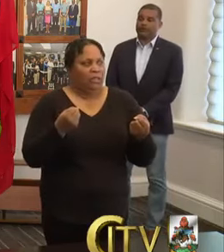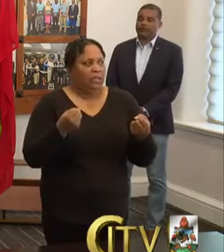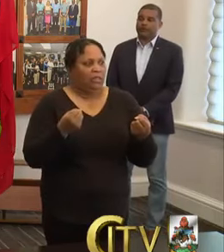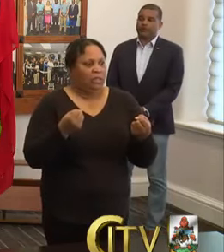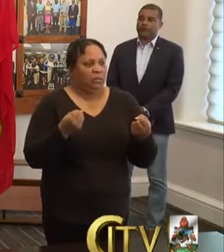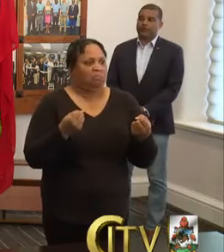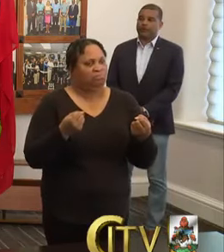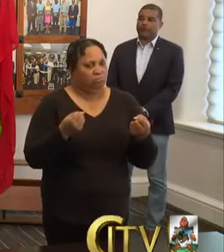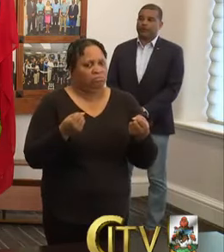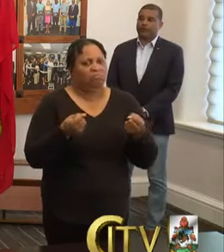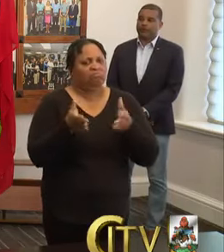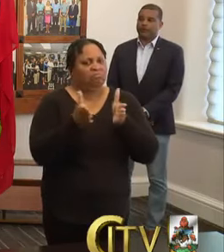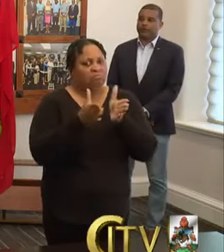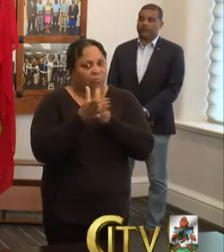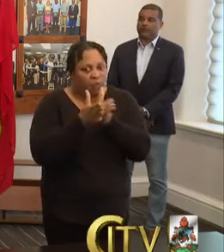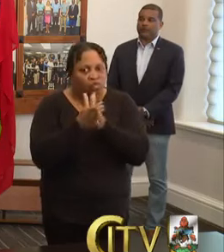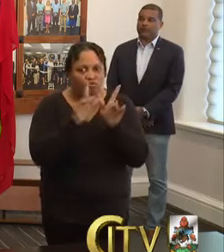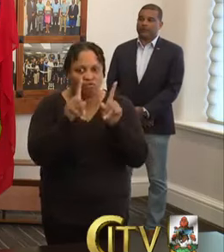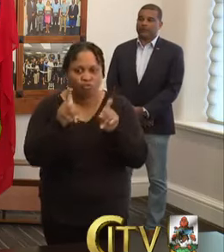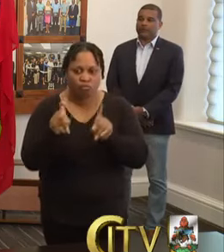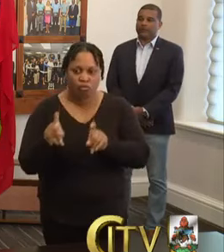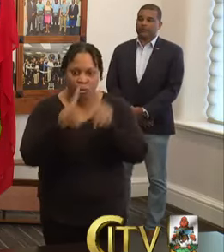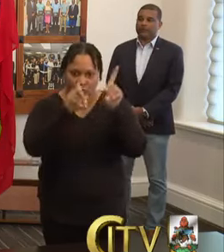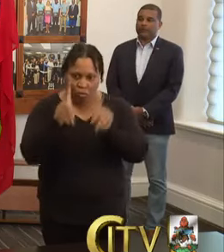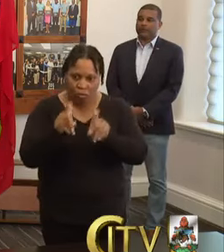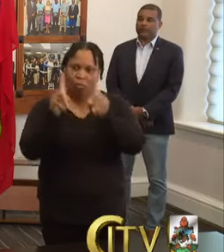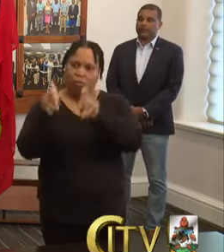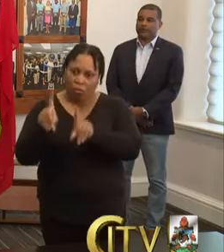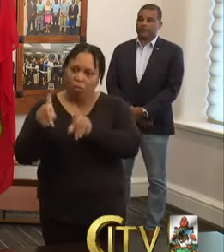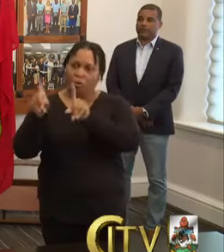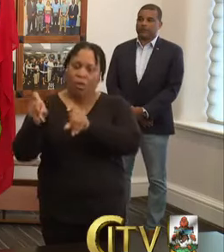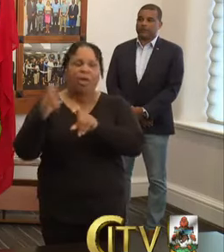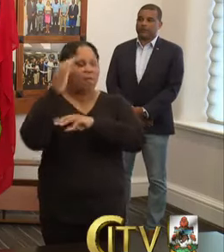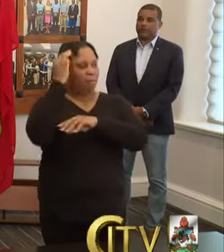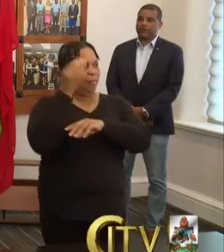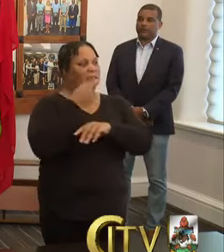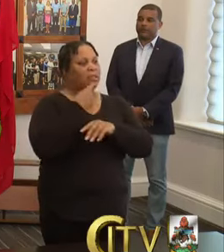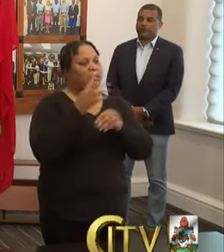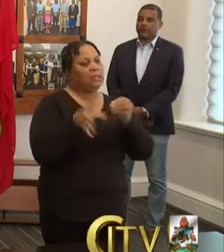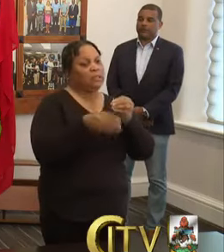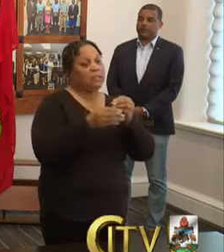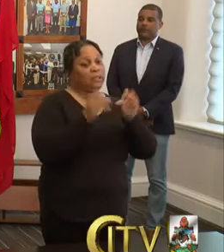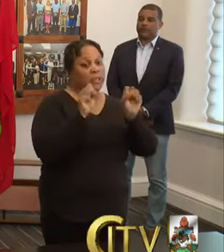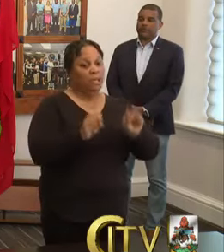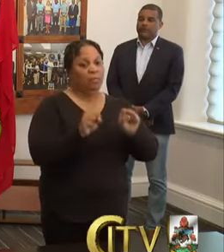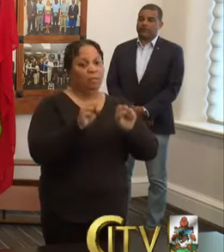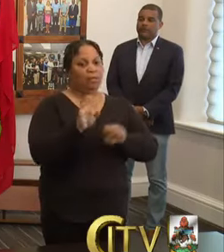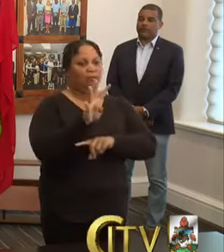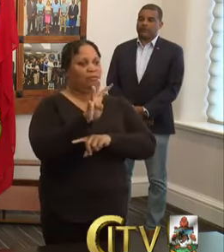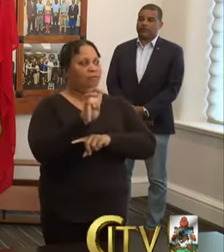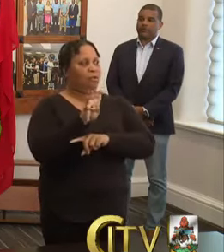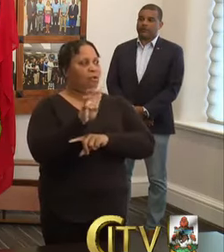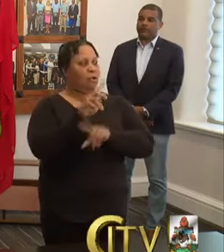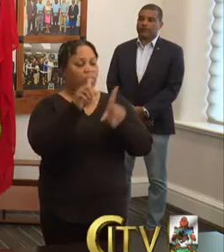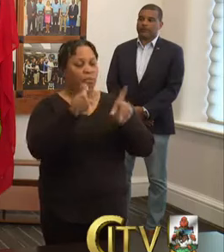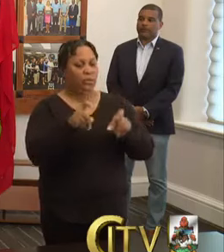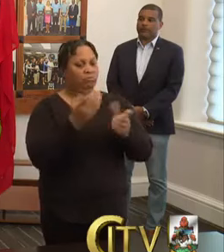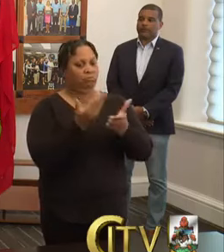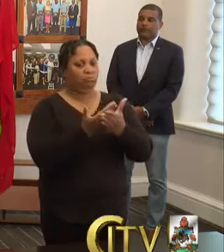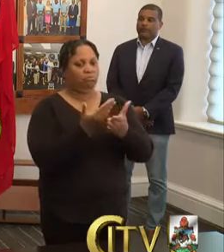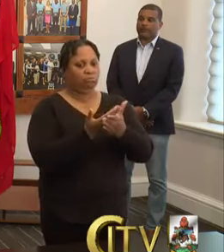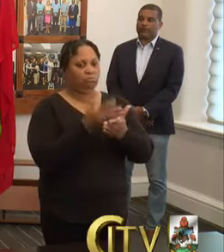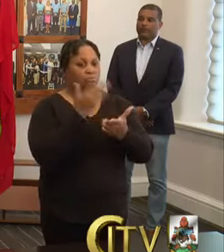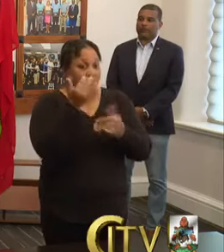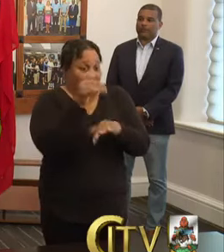um, a aggressive testing machine with the fact that the Minister had indicated that the additional capacity for additional 400 tests, um, arriving on